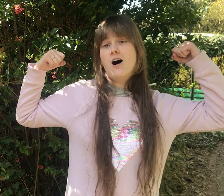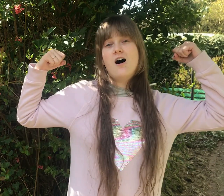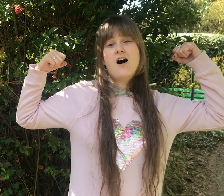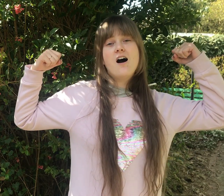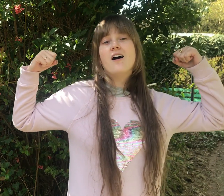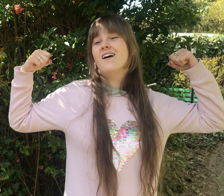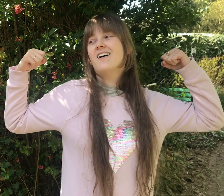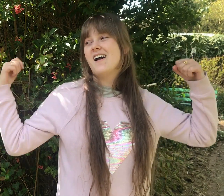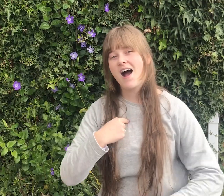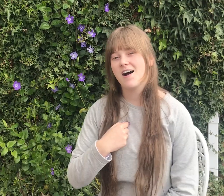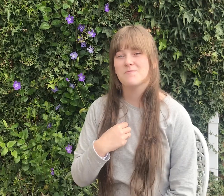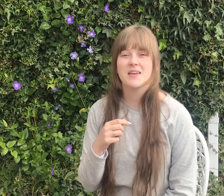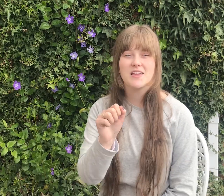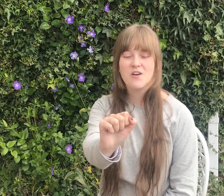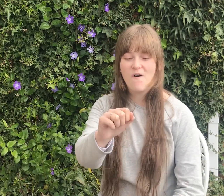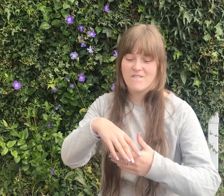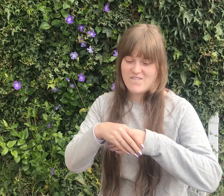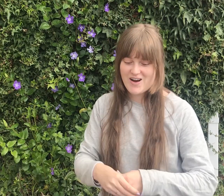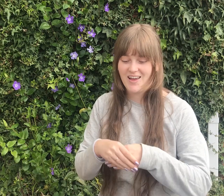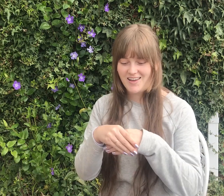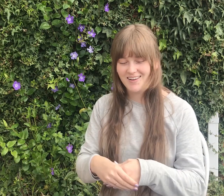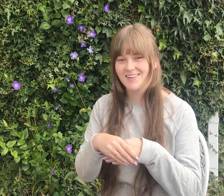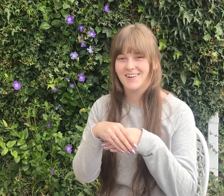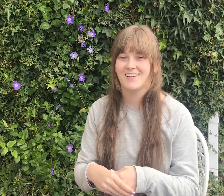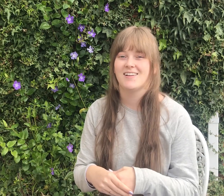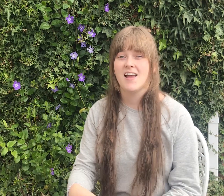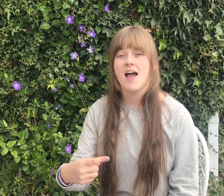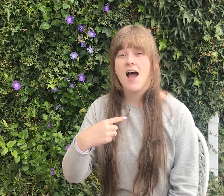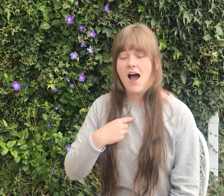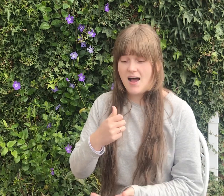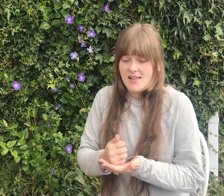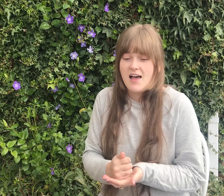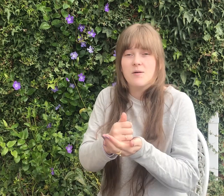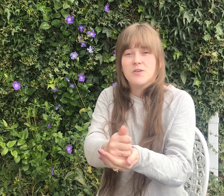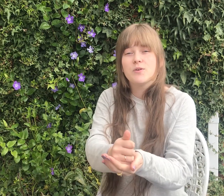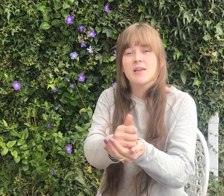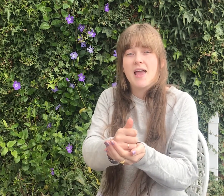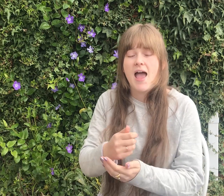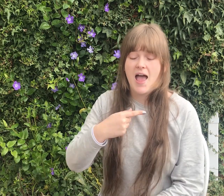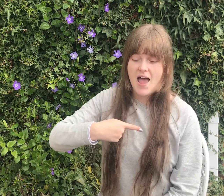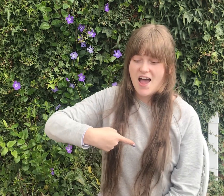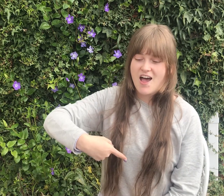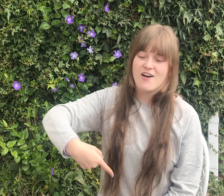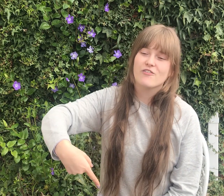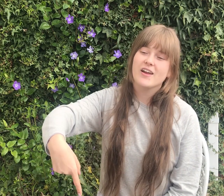Lean I'll be your friend I'll help you carry